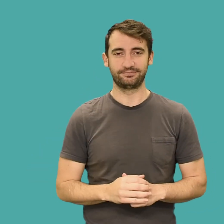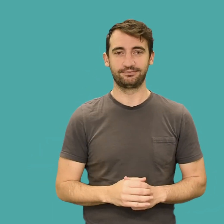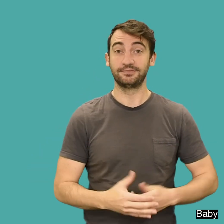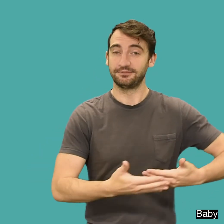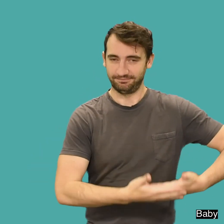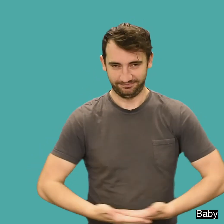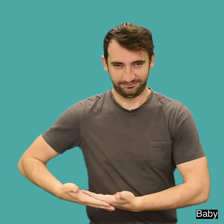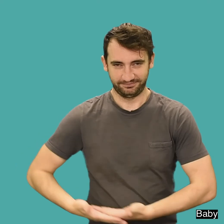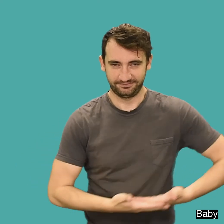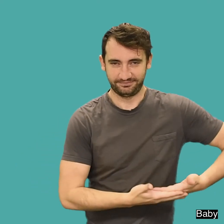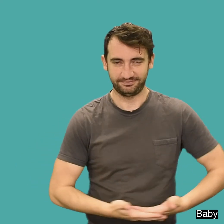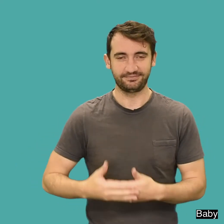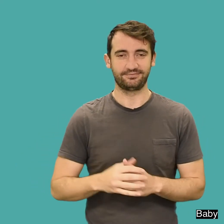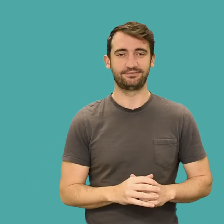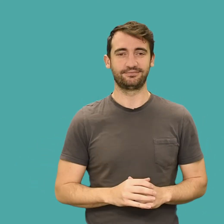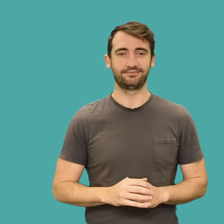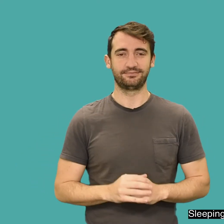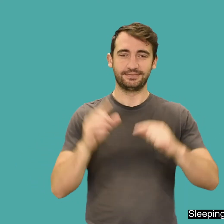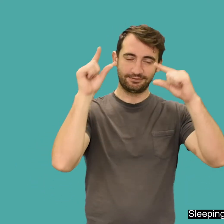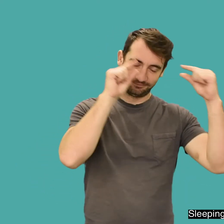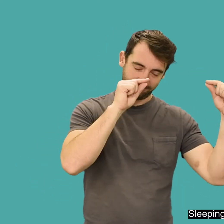Baby. Sleeping.